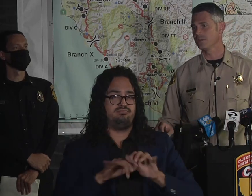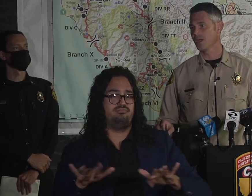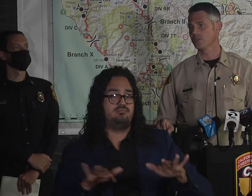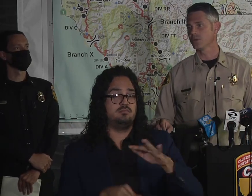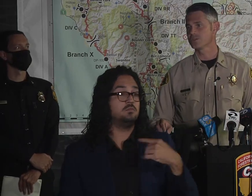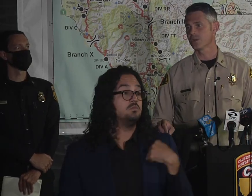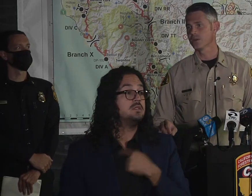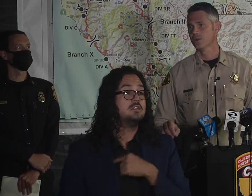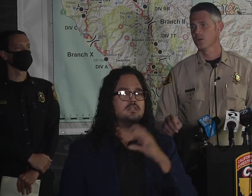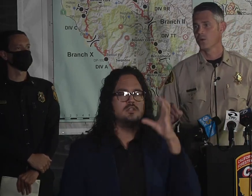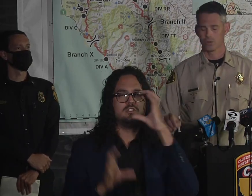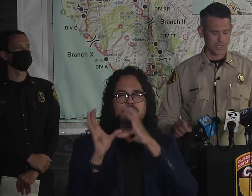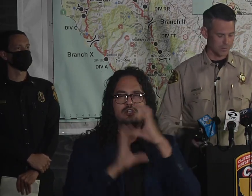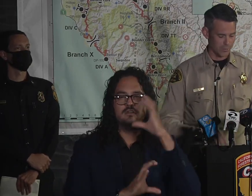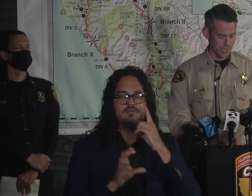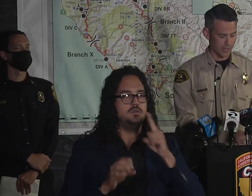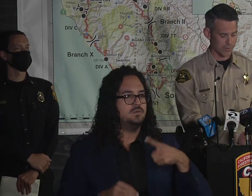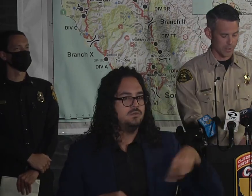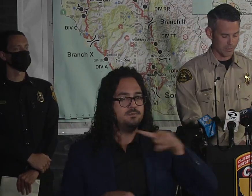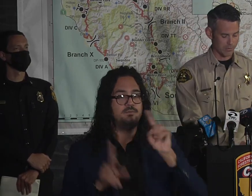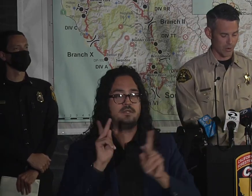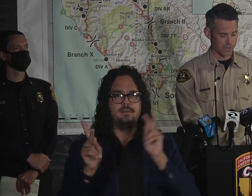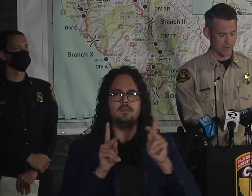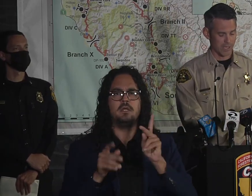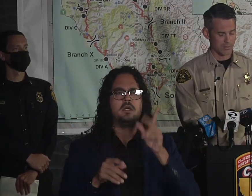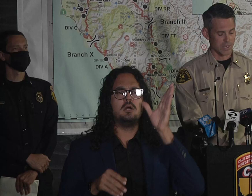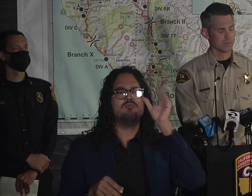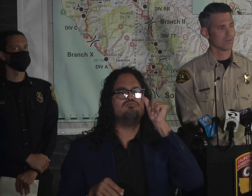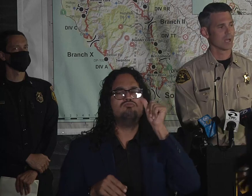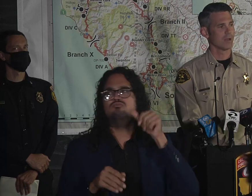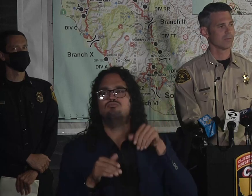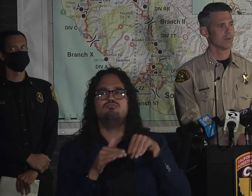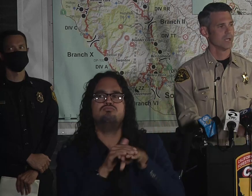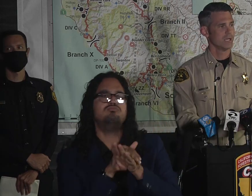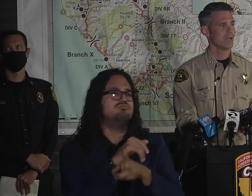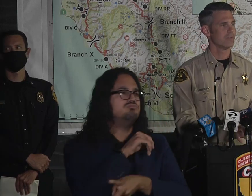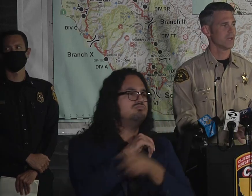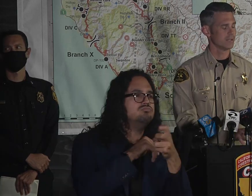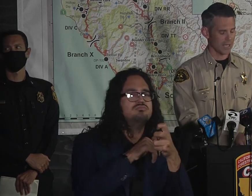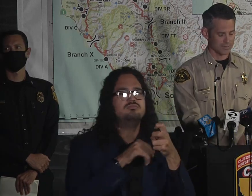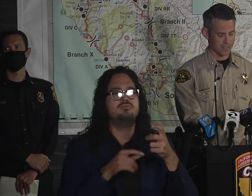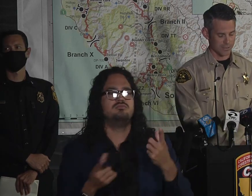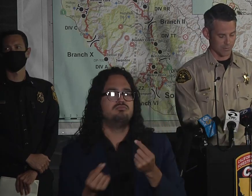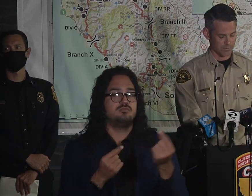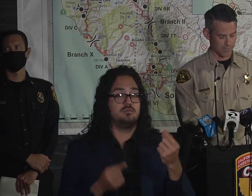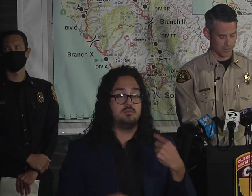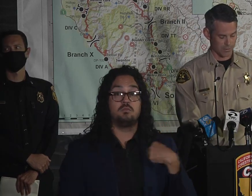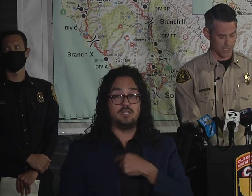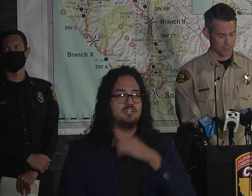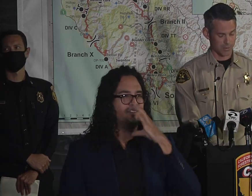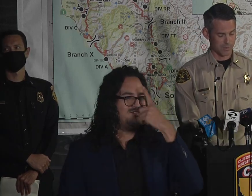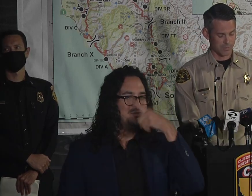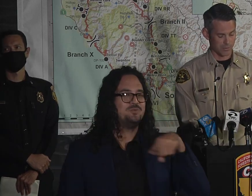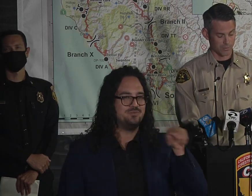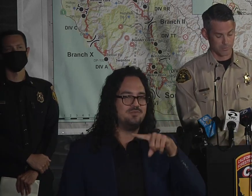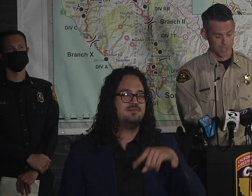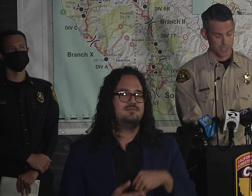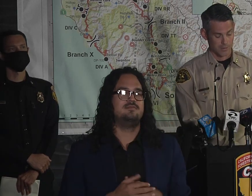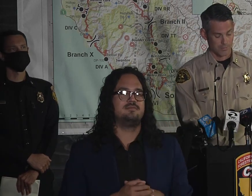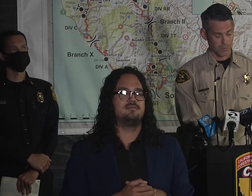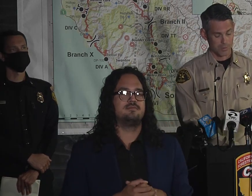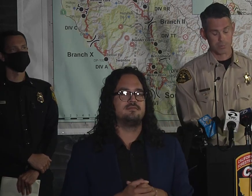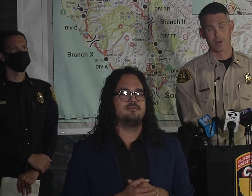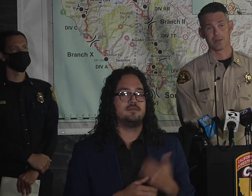should not be in the evacuation area, or looking to prey on other people who've already evacuated. So kind of in that vein, last night, there were three people,